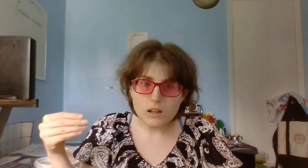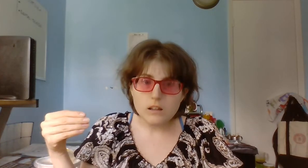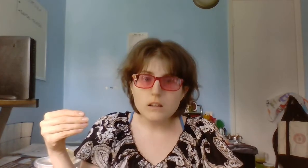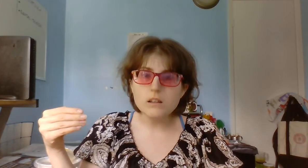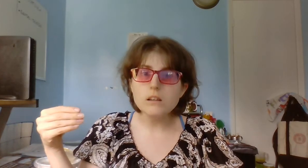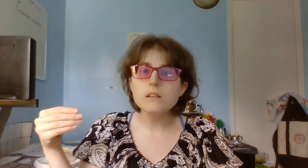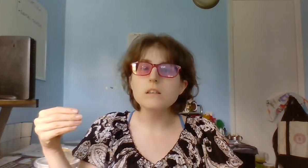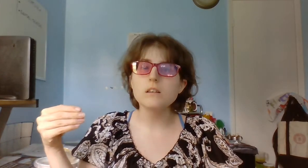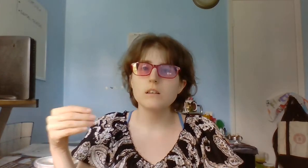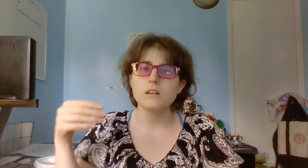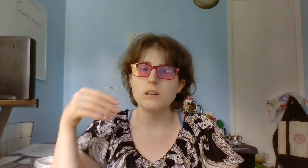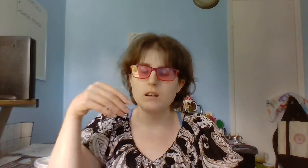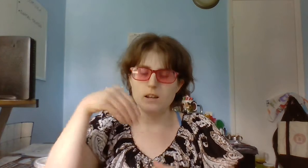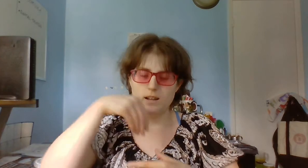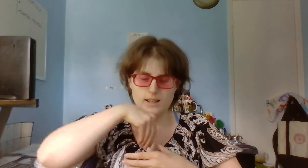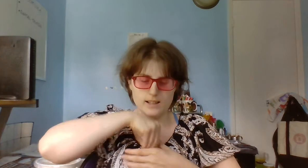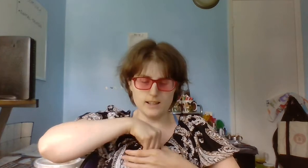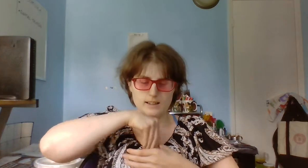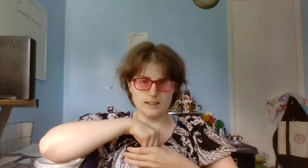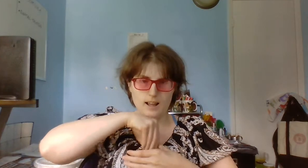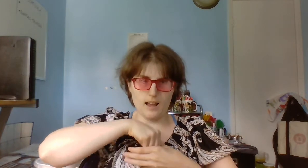And, inside,